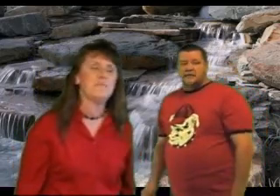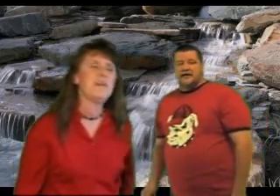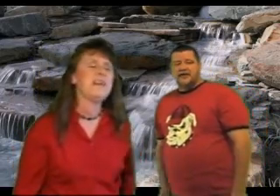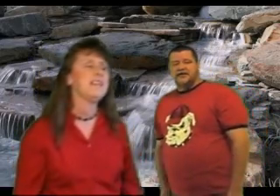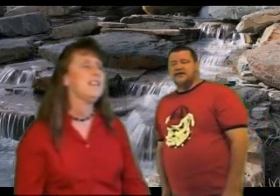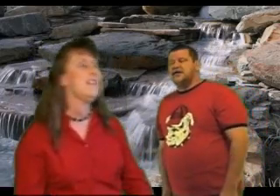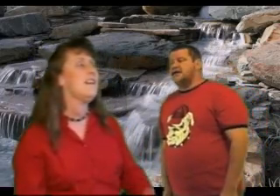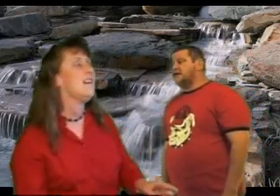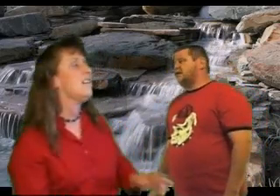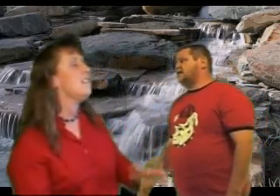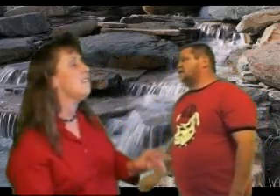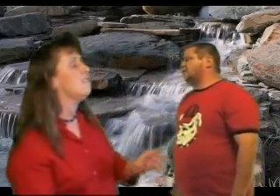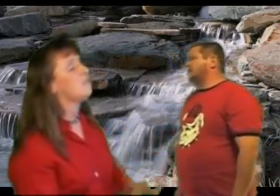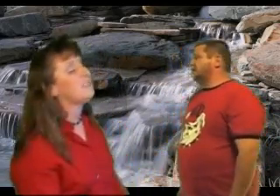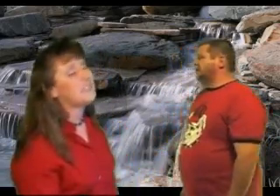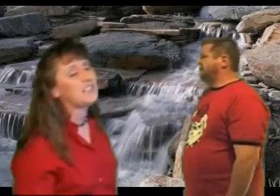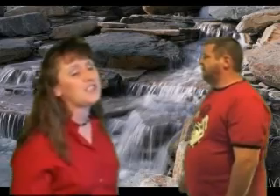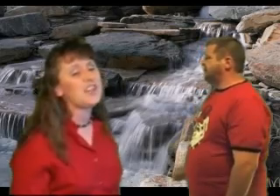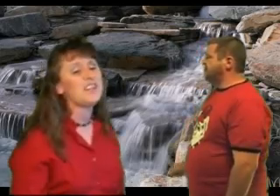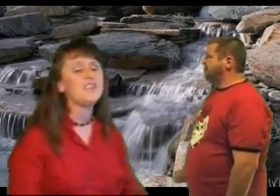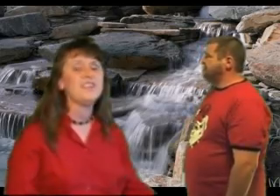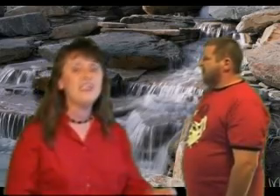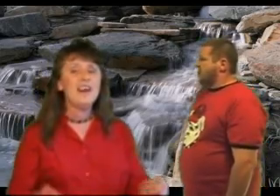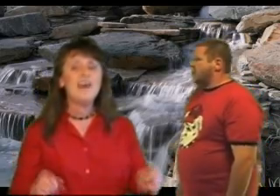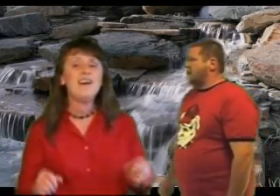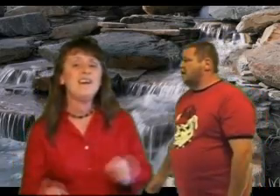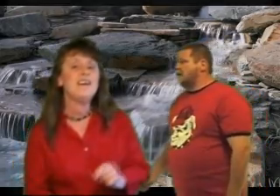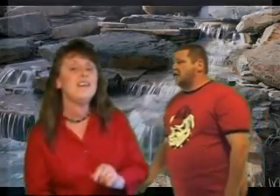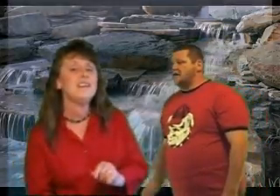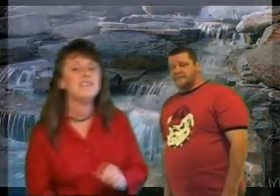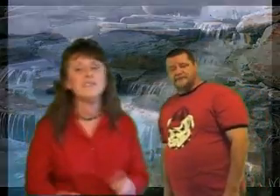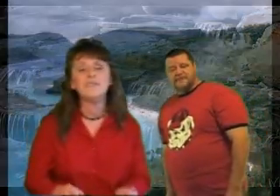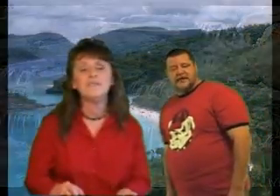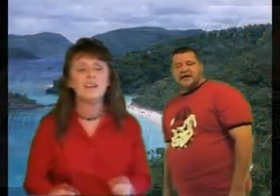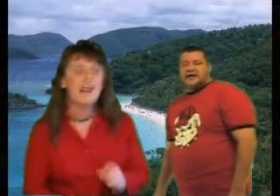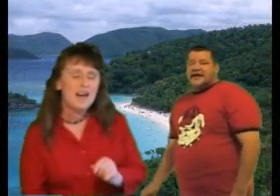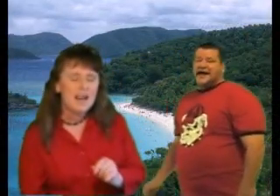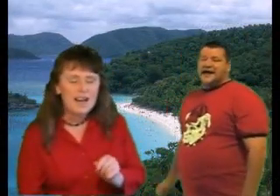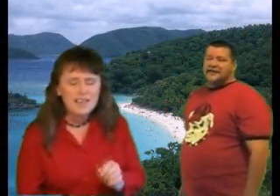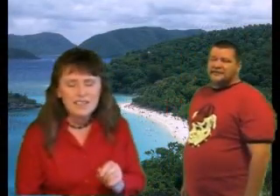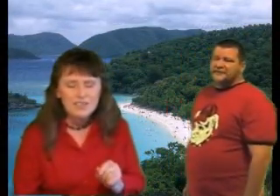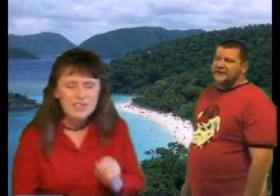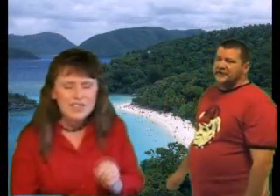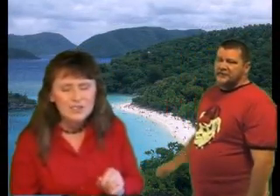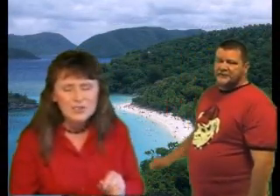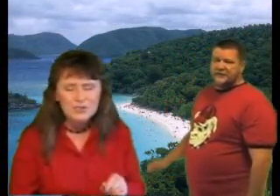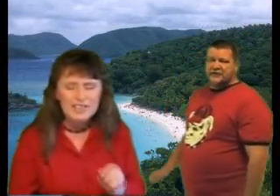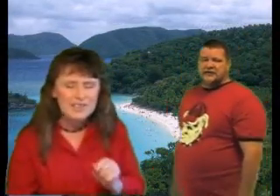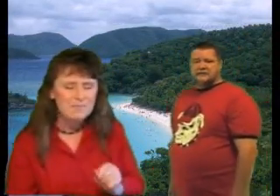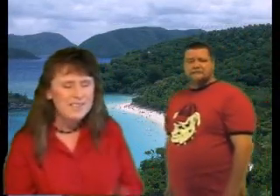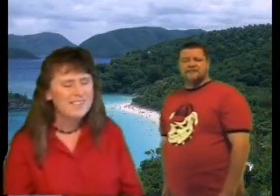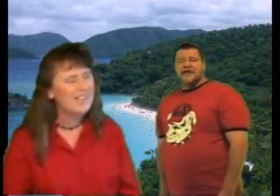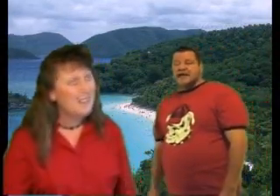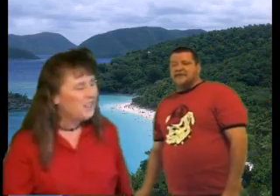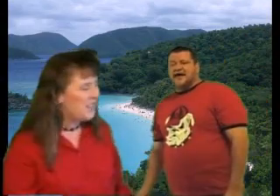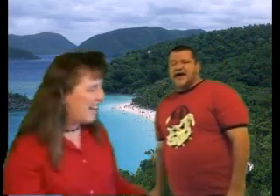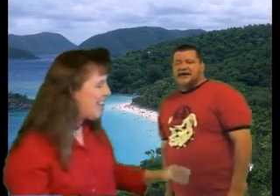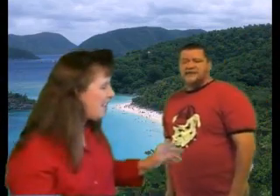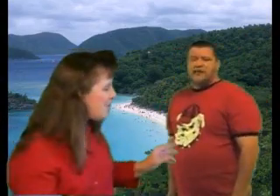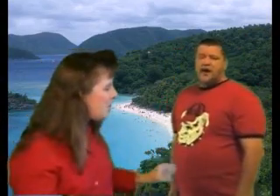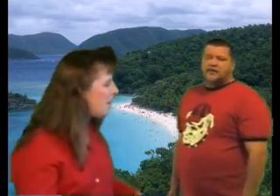Making love with each other, uh-uh I learned in the spring,